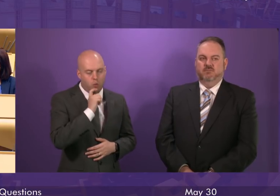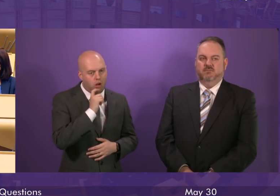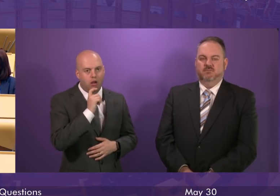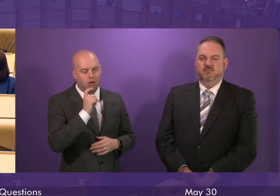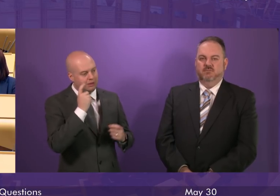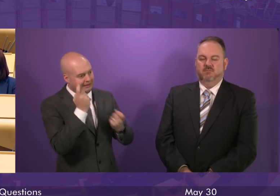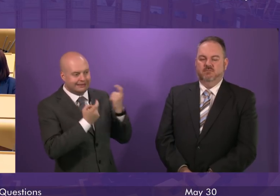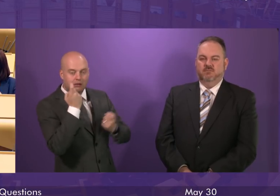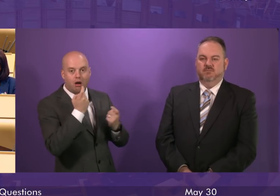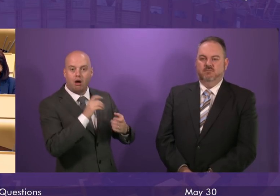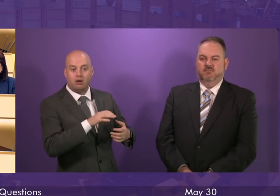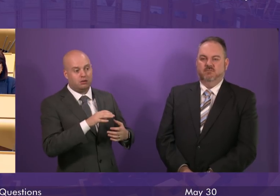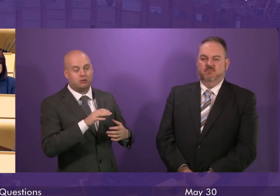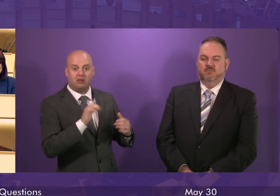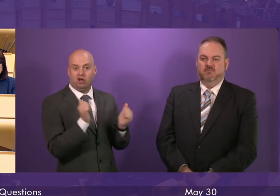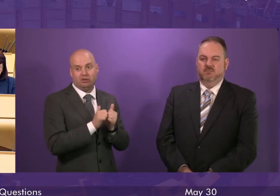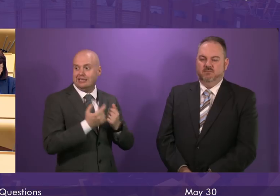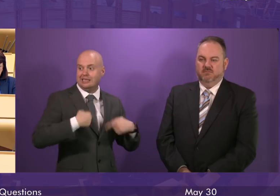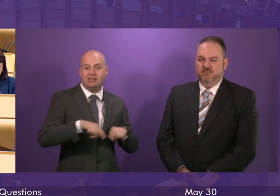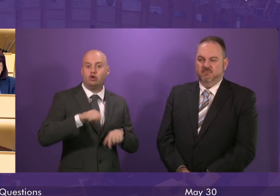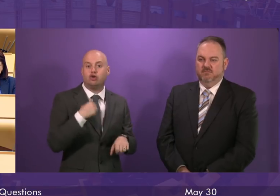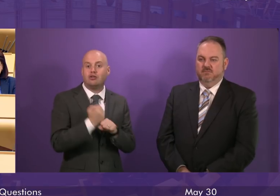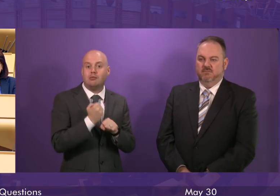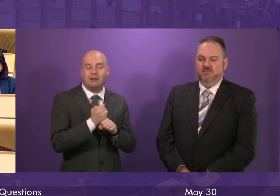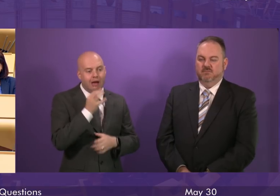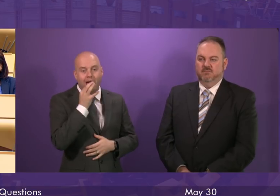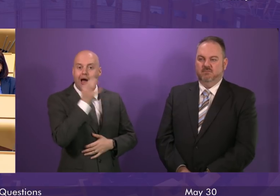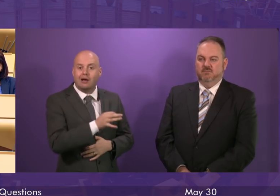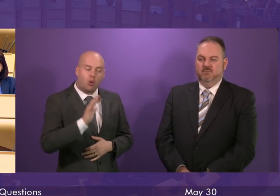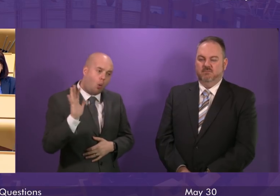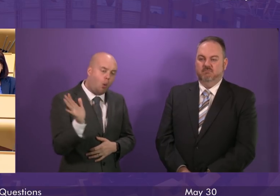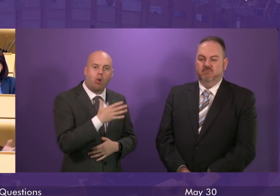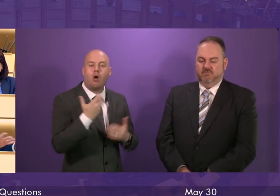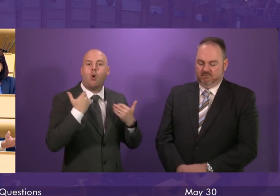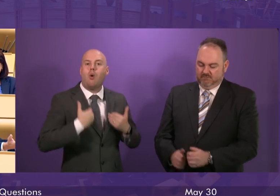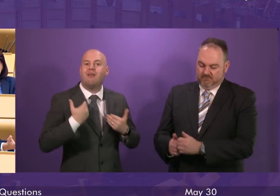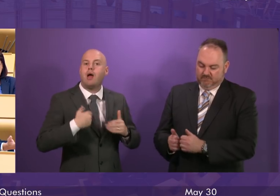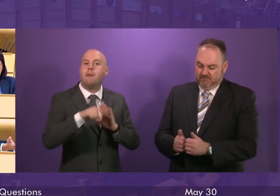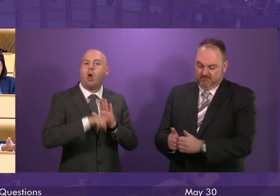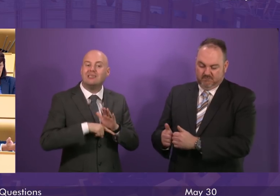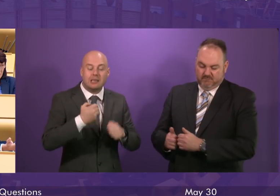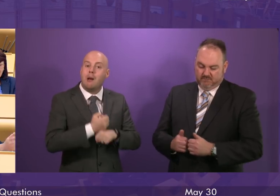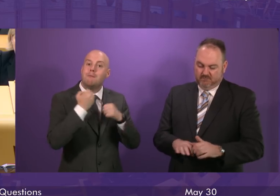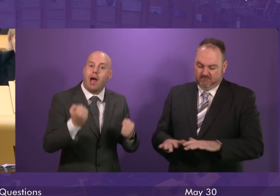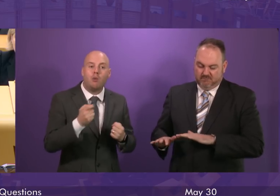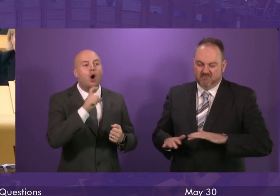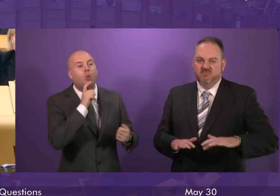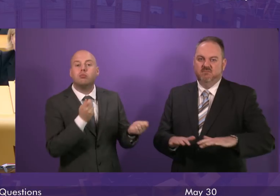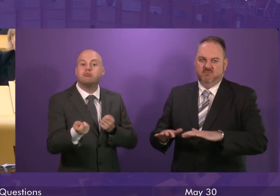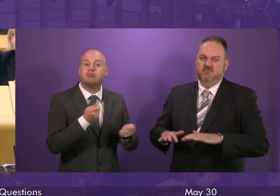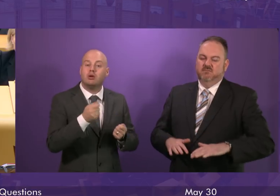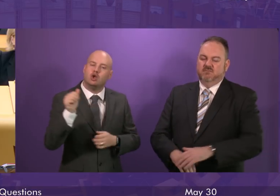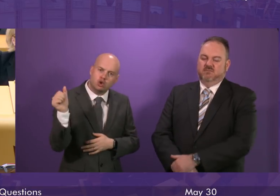joining the Scottish Government in asking for all welfare policies to come to this parliament so that we can tackle these